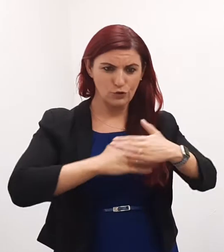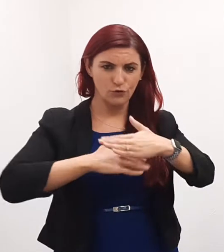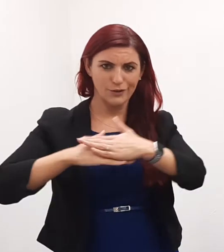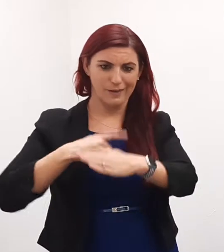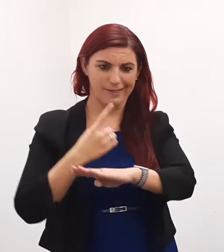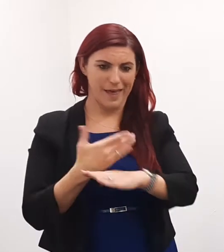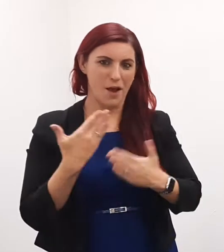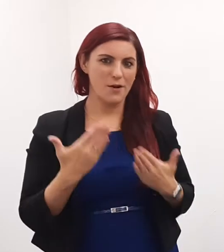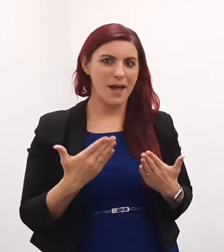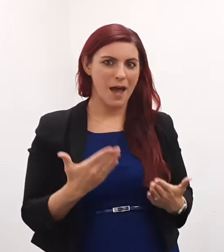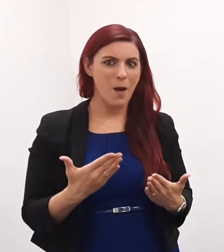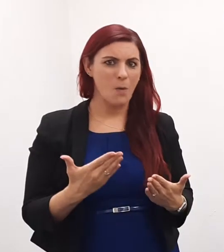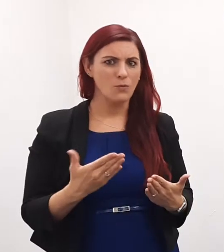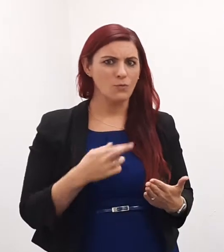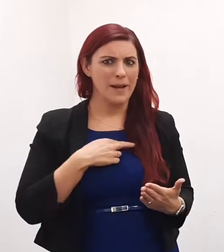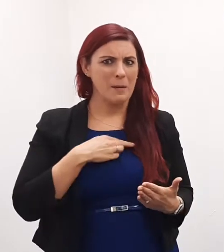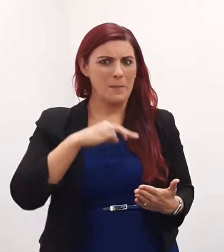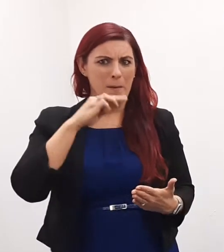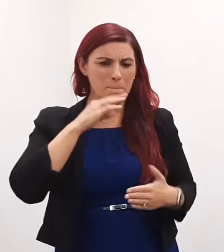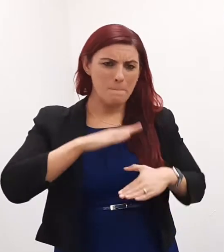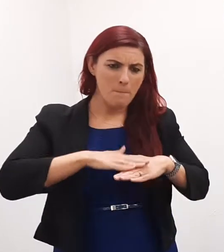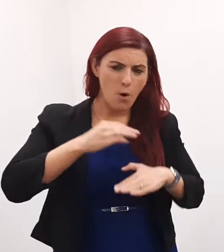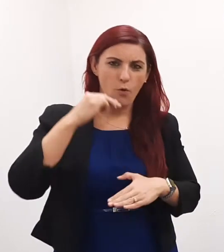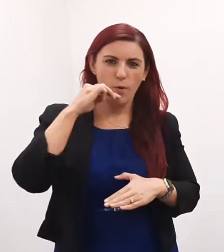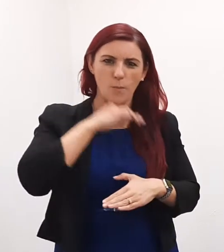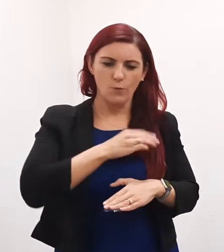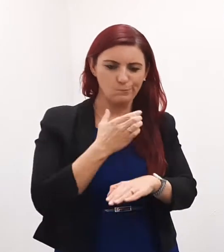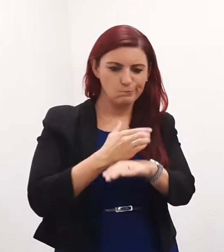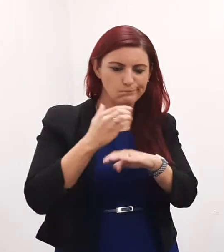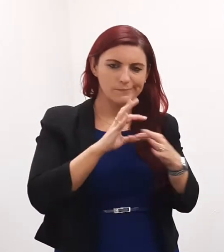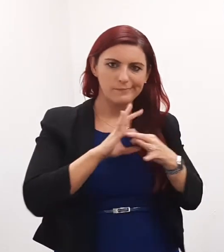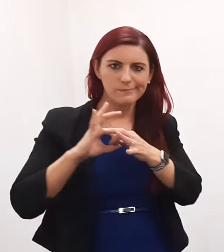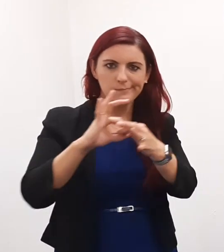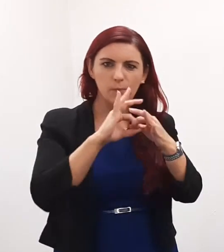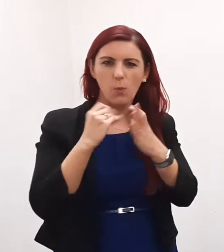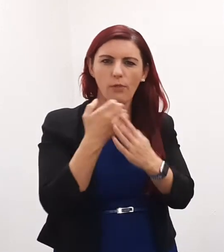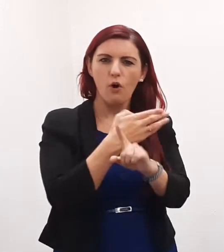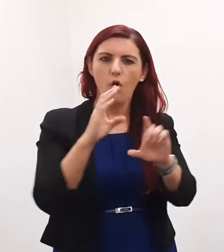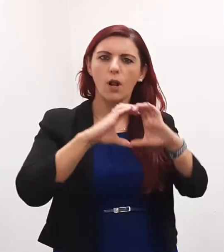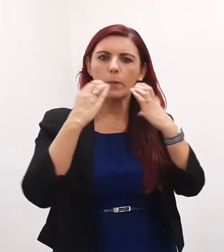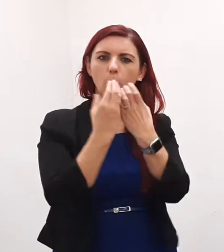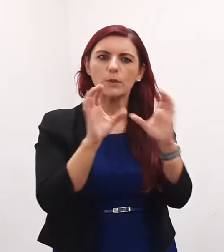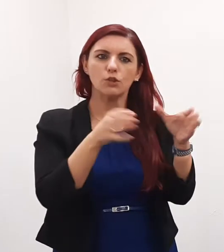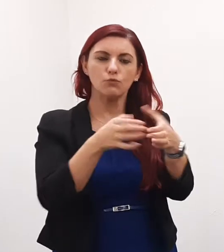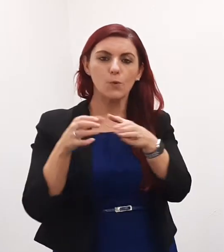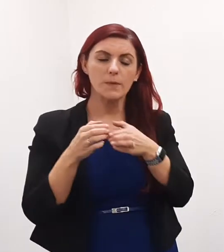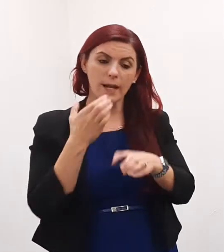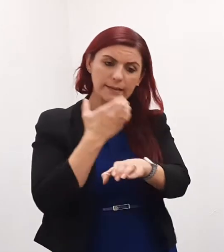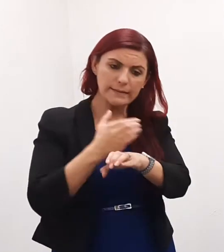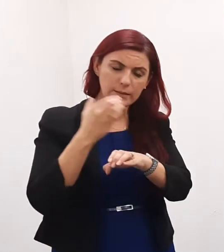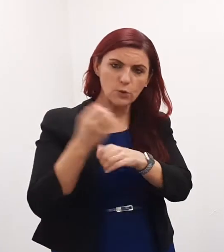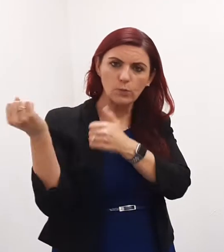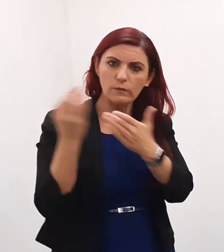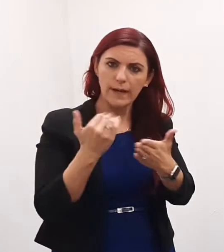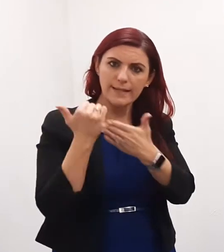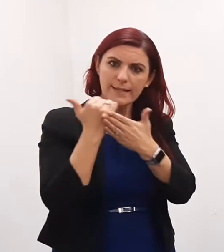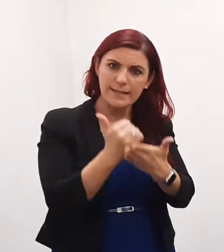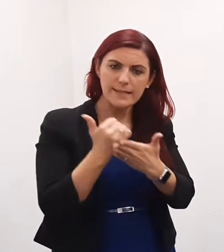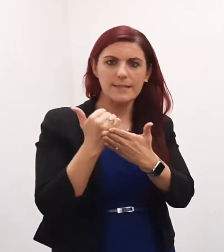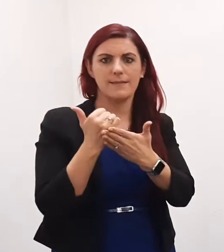it has never been more important to stay connected with all our community groups and to continue to provide assistance and support.